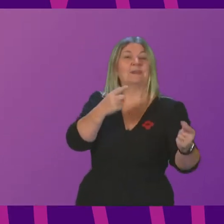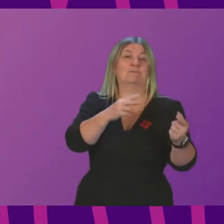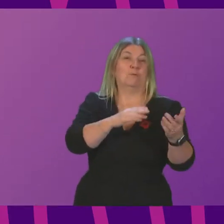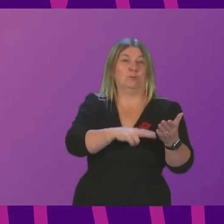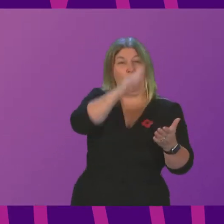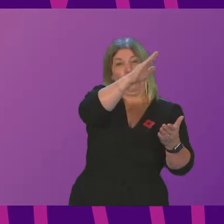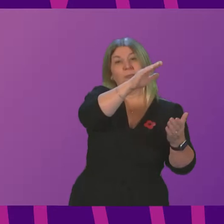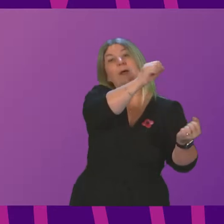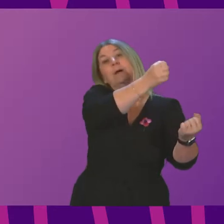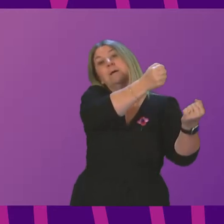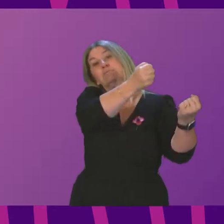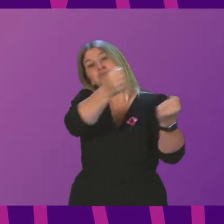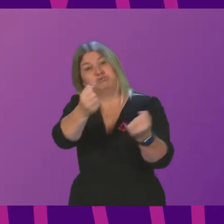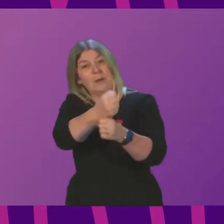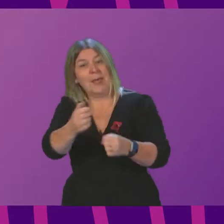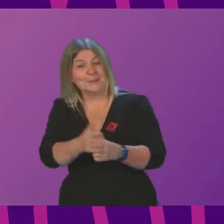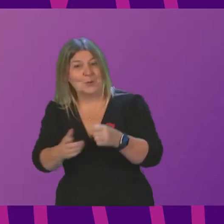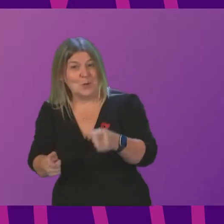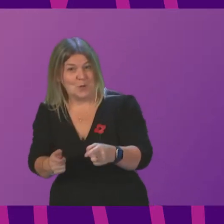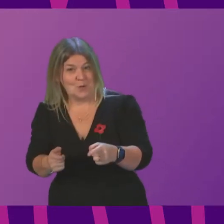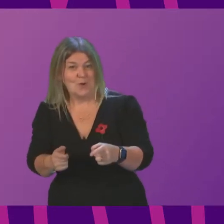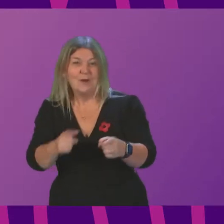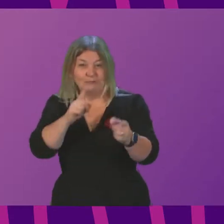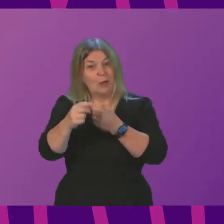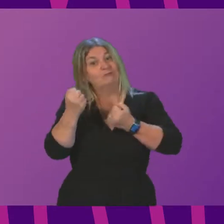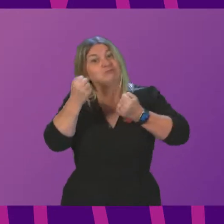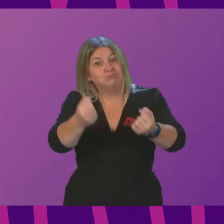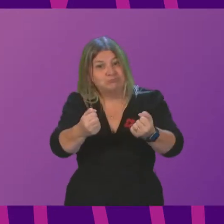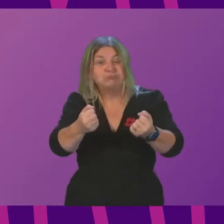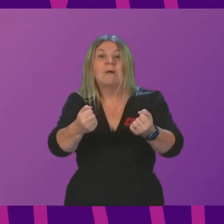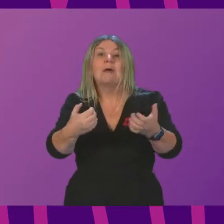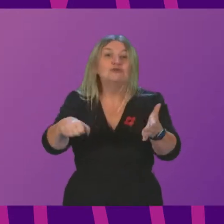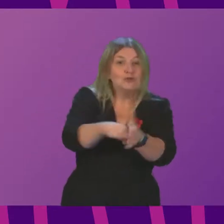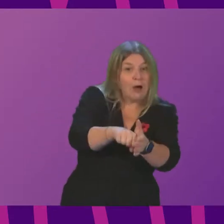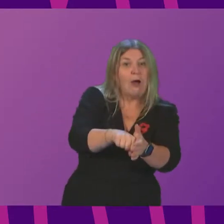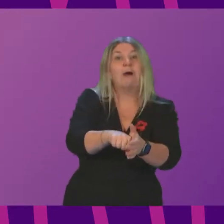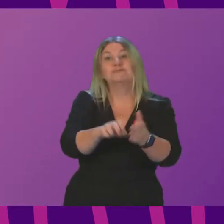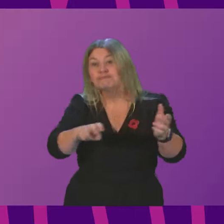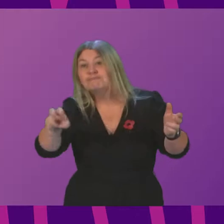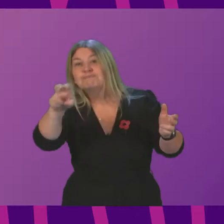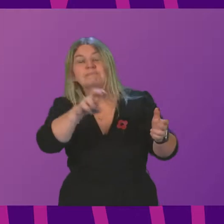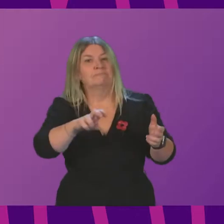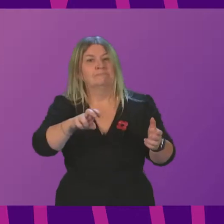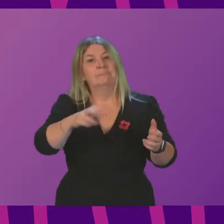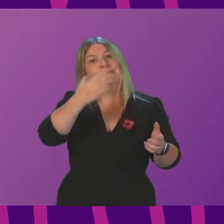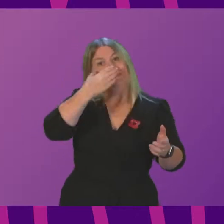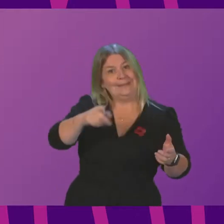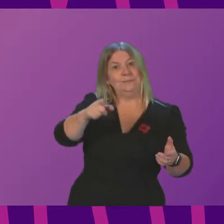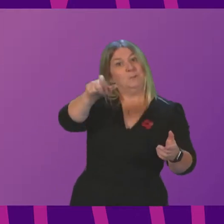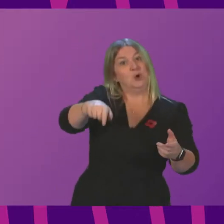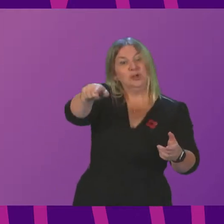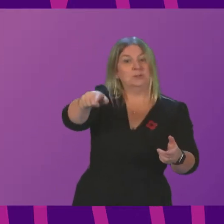significant numbers of charging points, particularly in Aberdeenshire, broken or inaccessible, leaving EV motorists stranded.